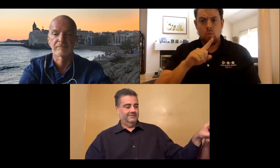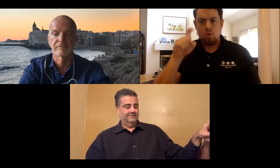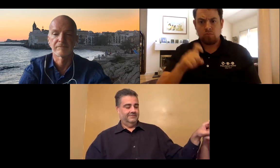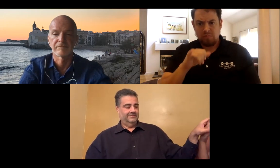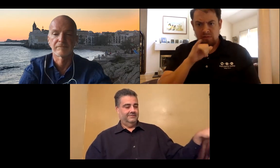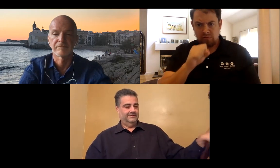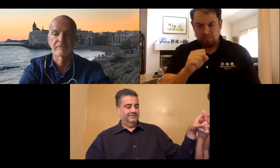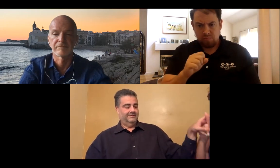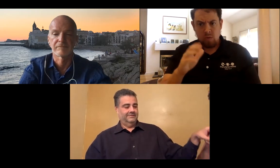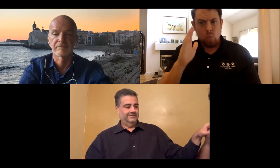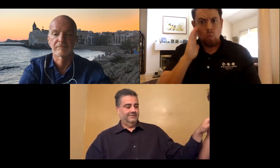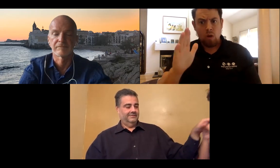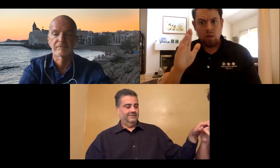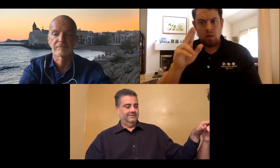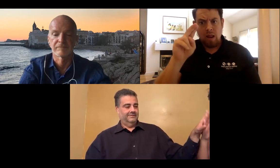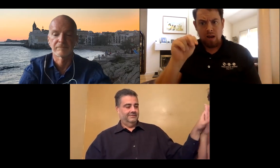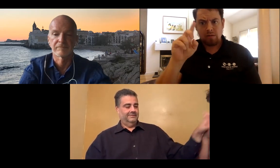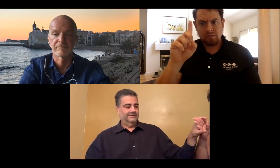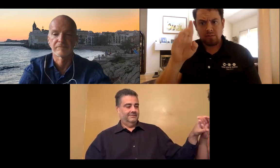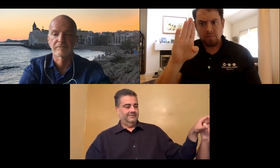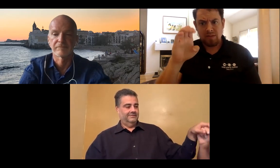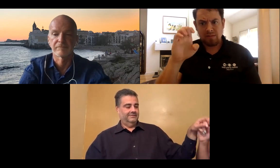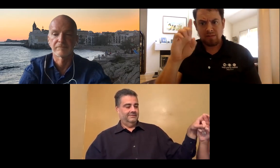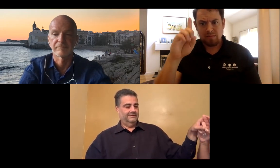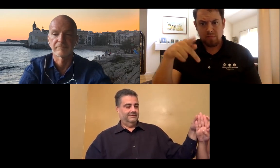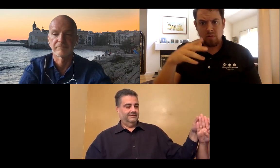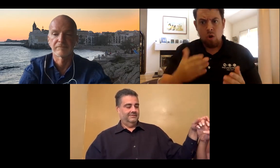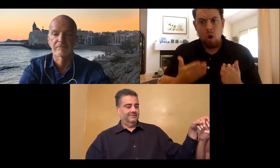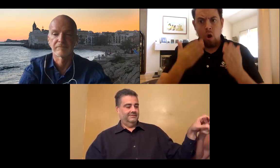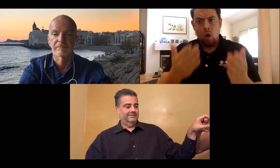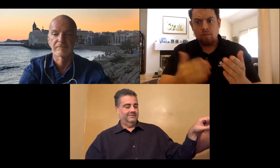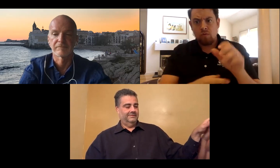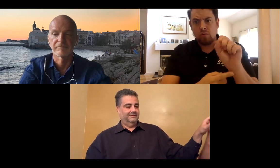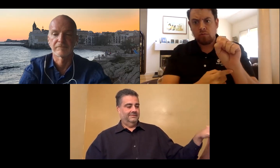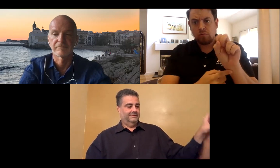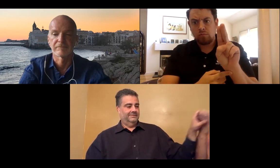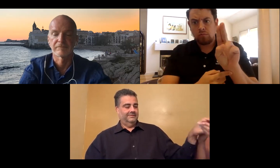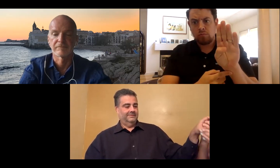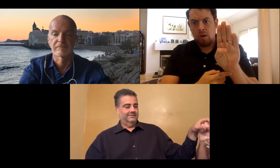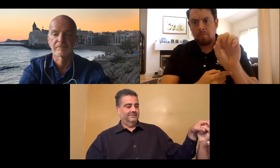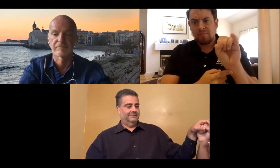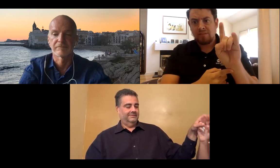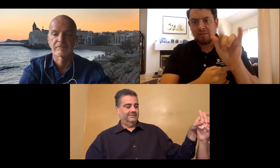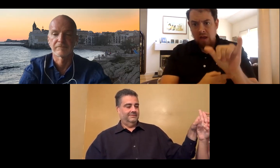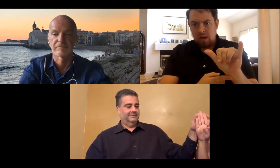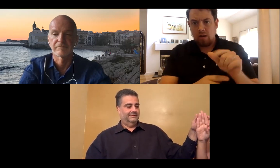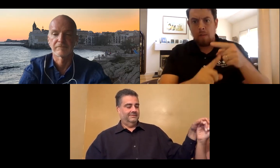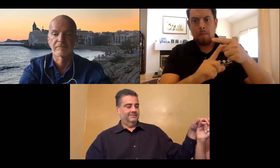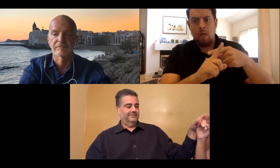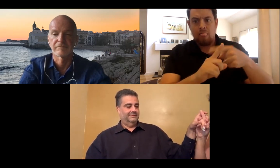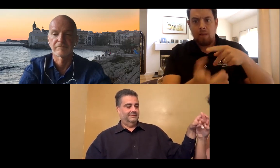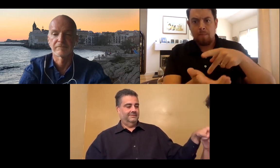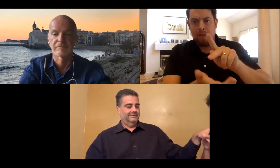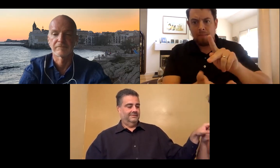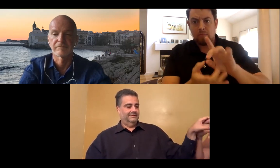As part of the National Deaf-Blind Equipment Distribution Program, will that program offer